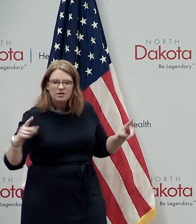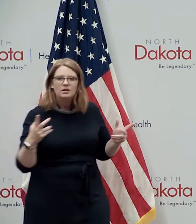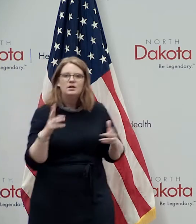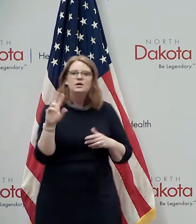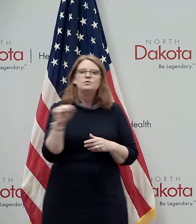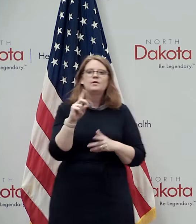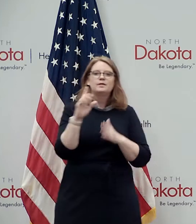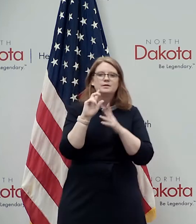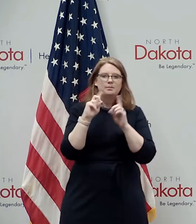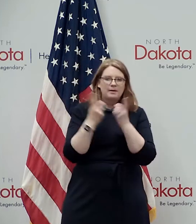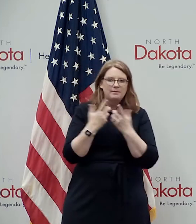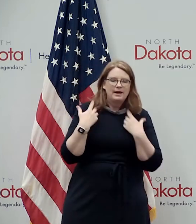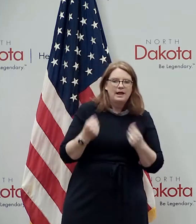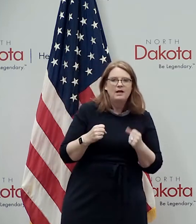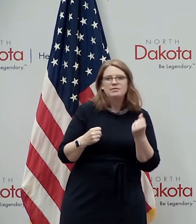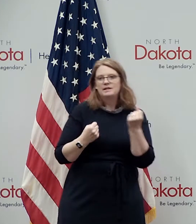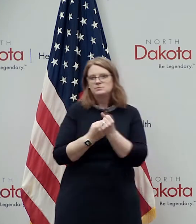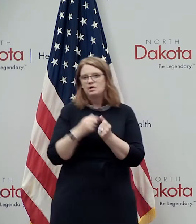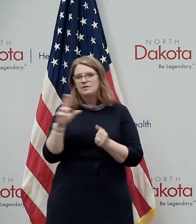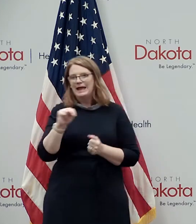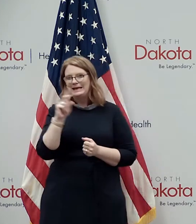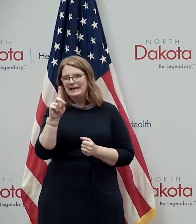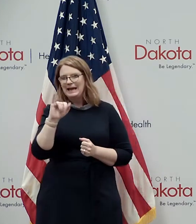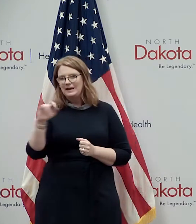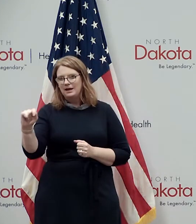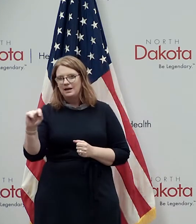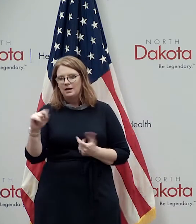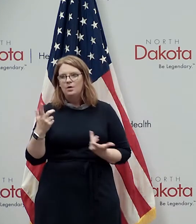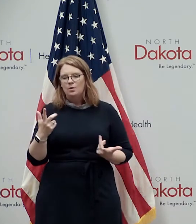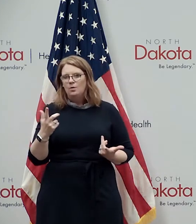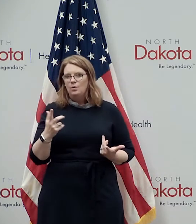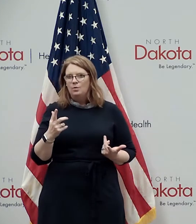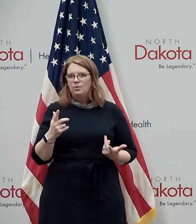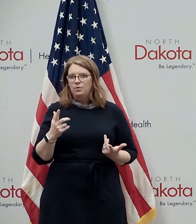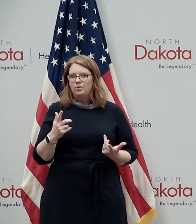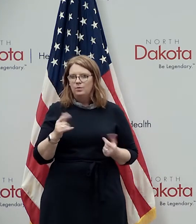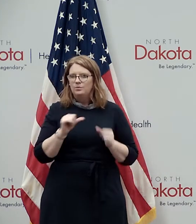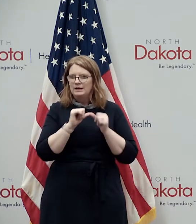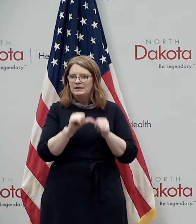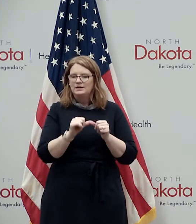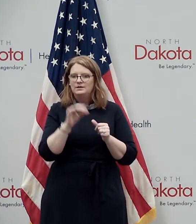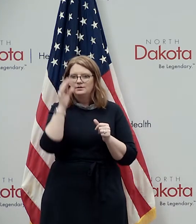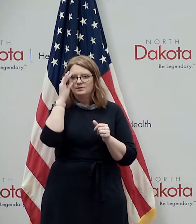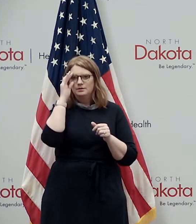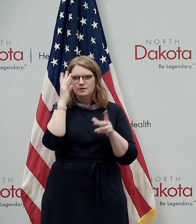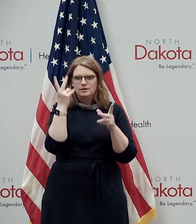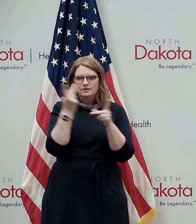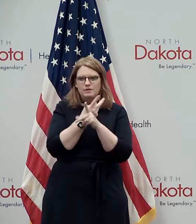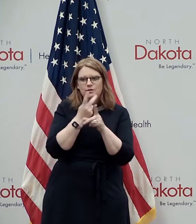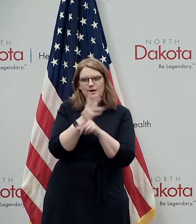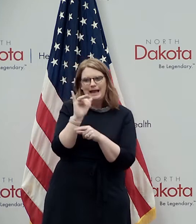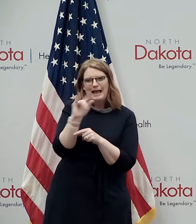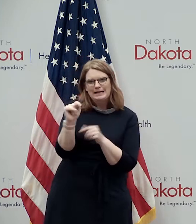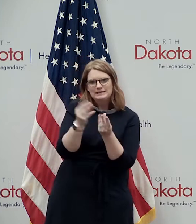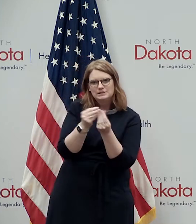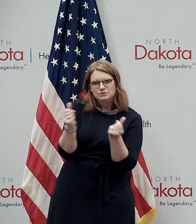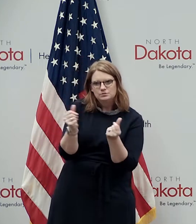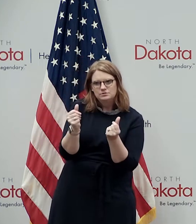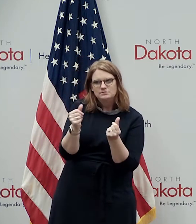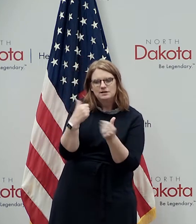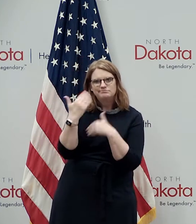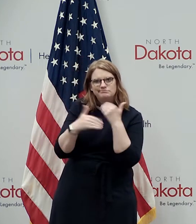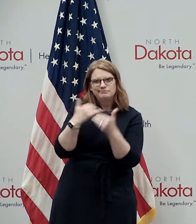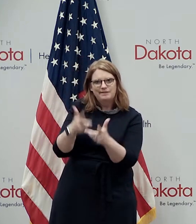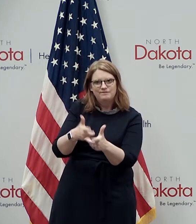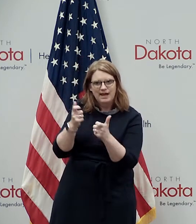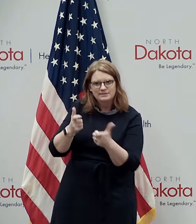the lead and the support of ndit we continue to work on uh it solutions to make that even quicker